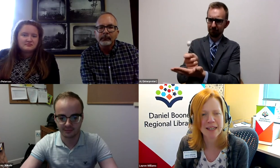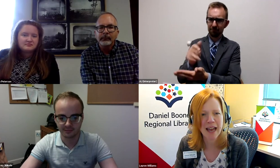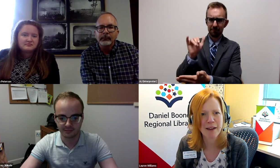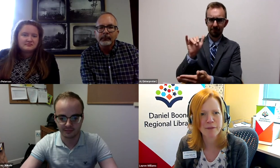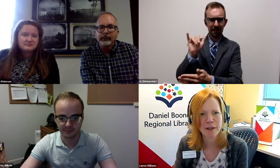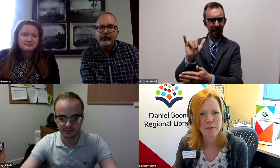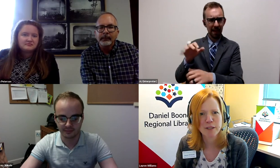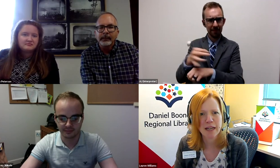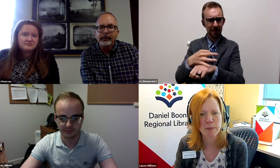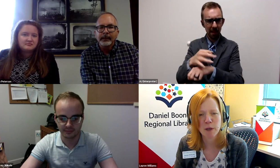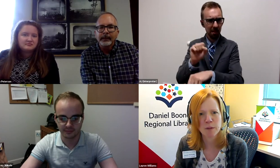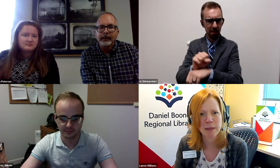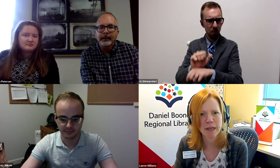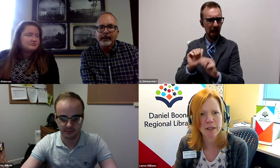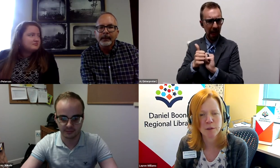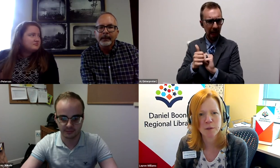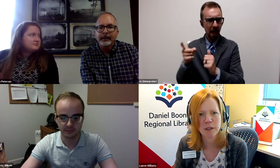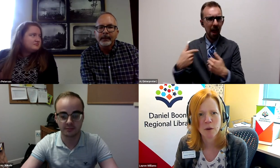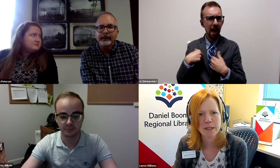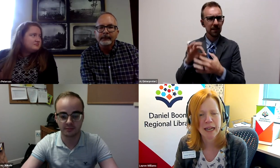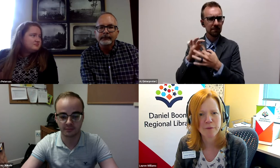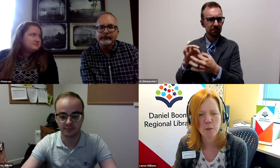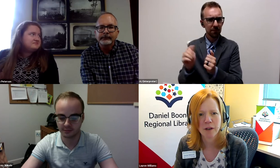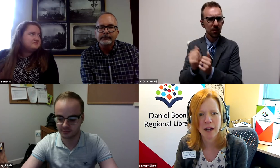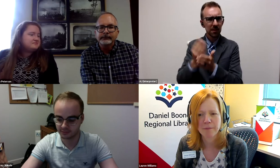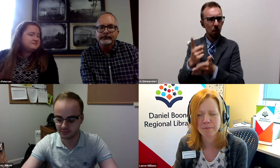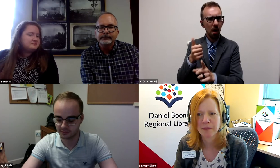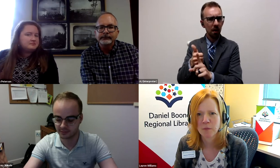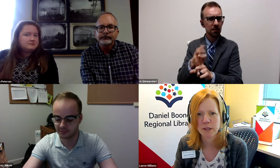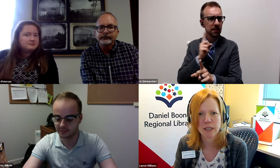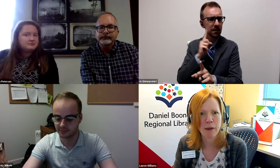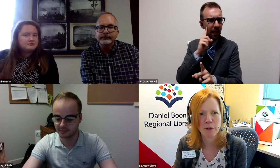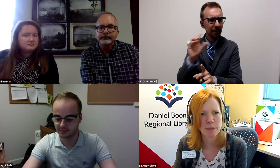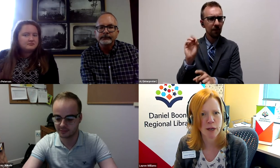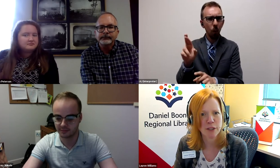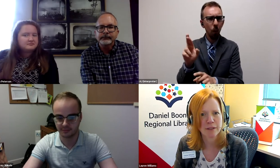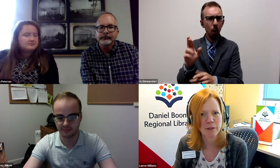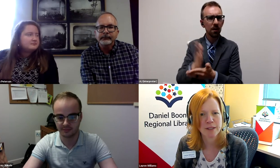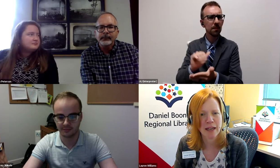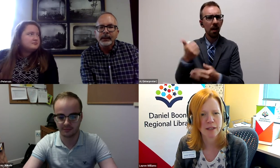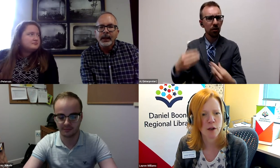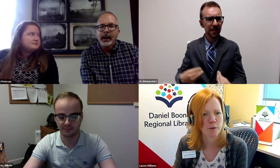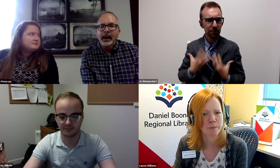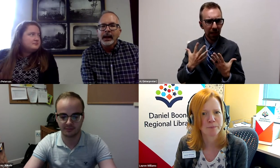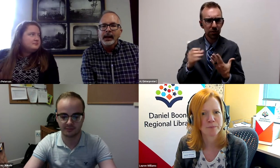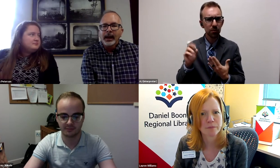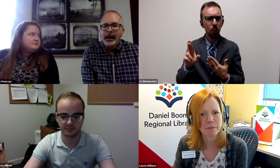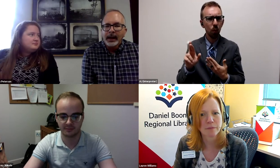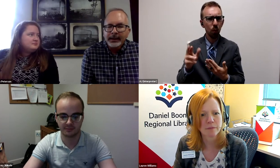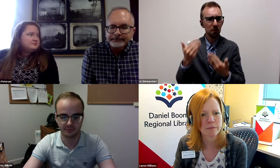place? Did he have first-hand experience with somebody who was deaf, or was there some other inspiration, or is that known?